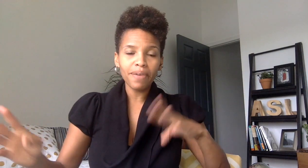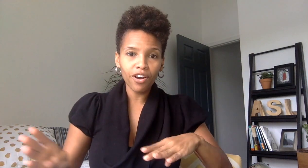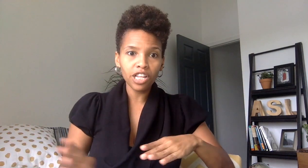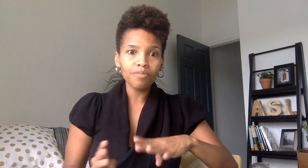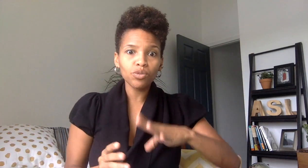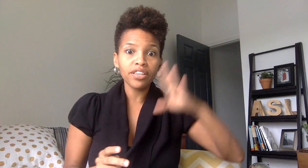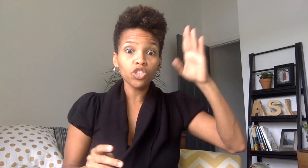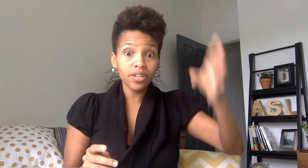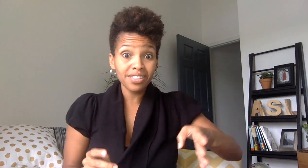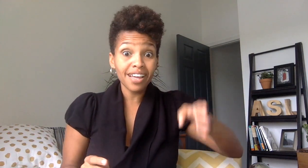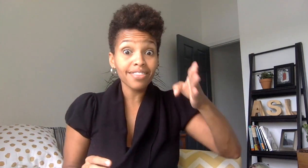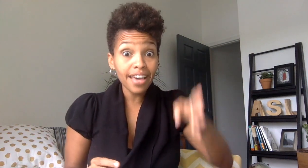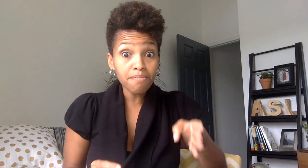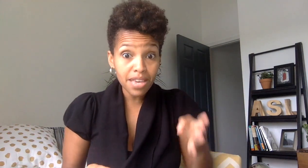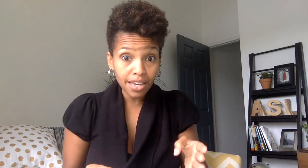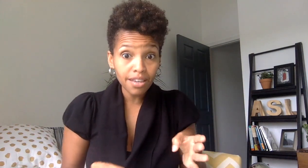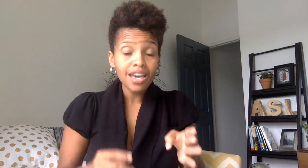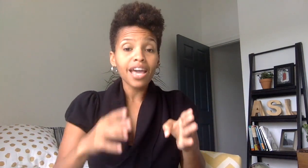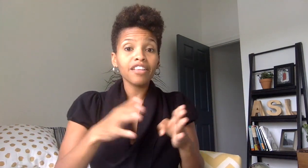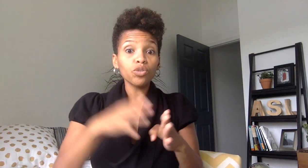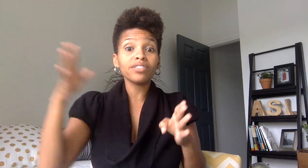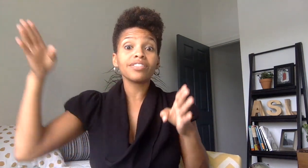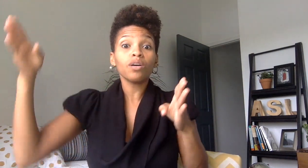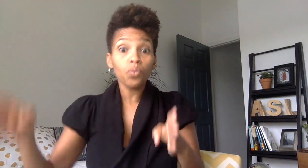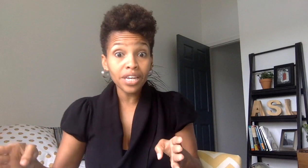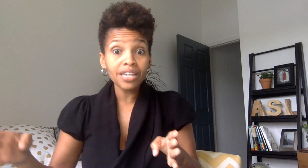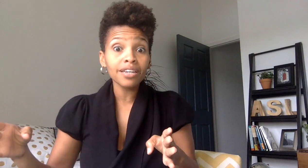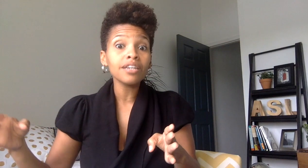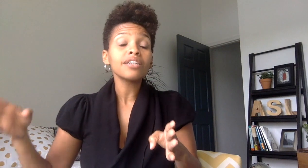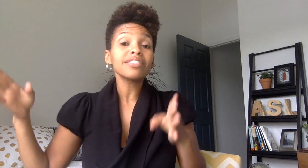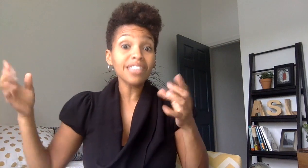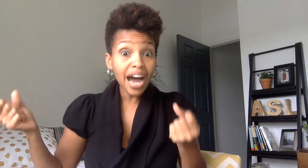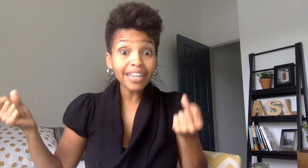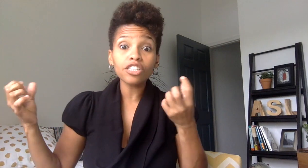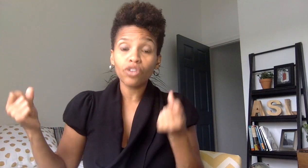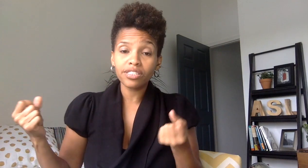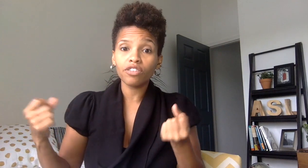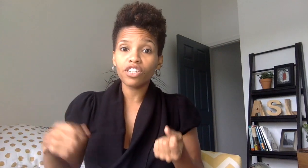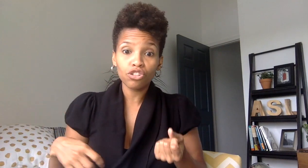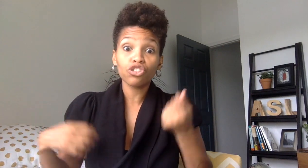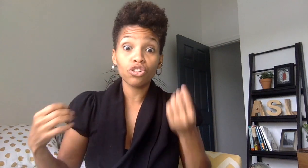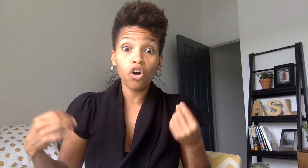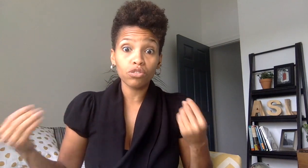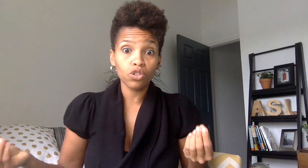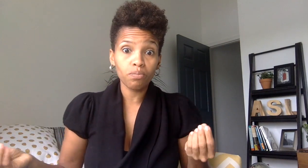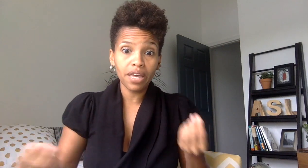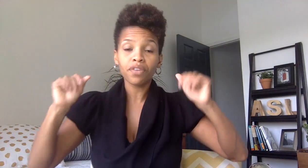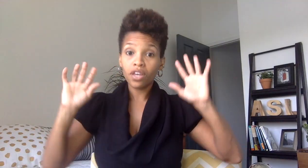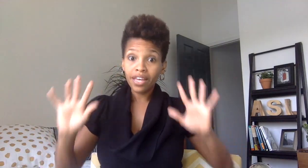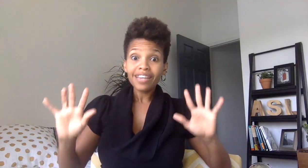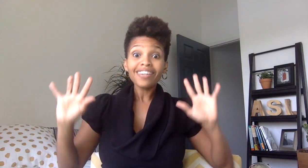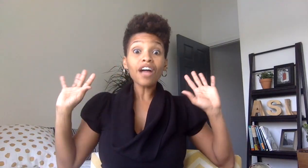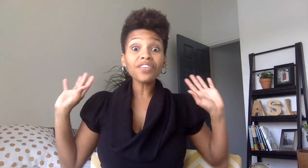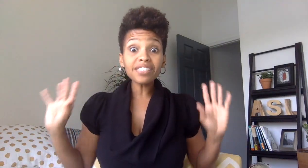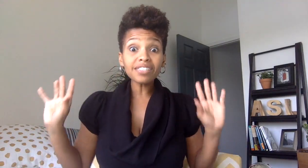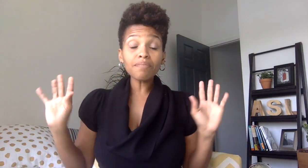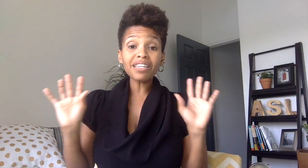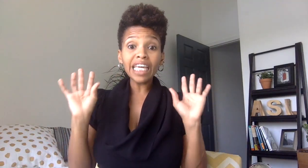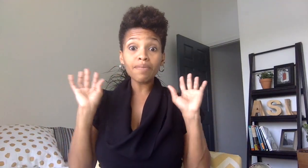parallel between the choices that they make and the choices that we signed transliterators should also make now this is something to keep in